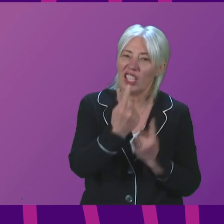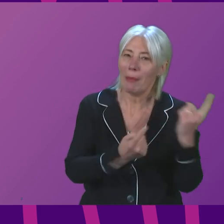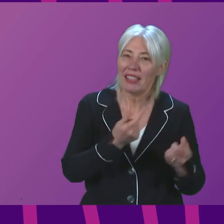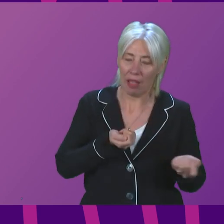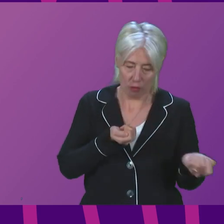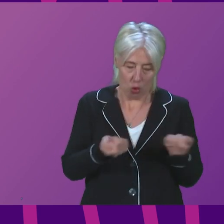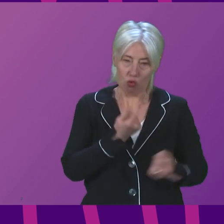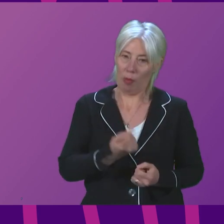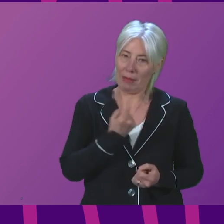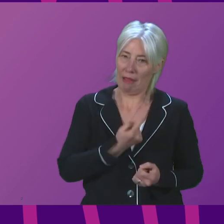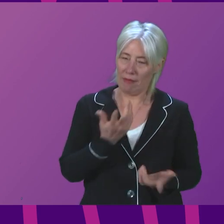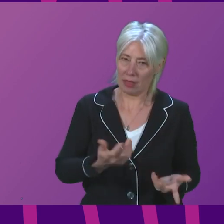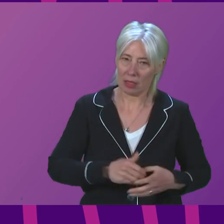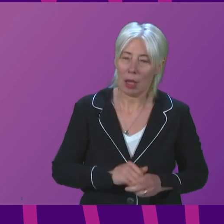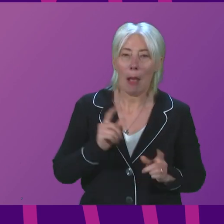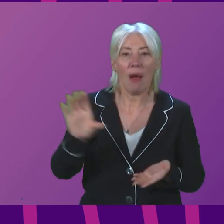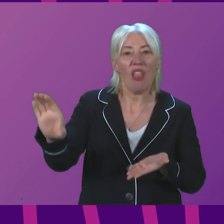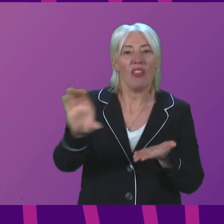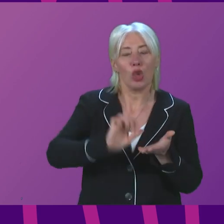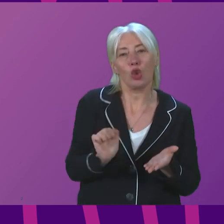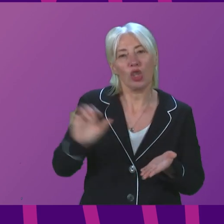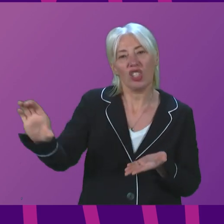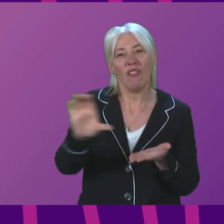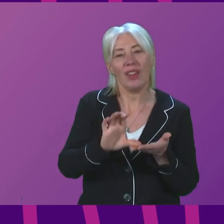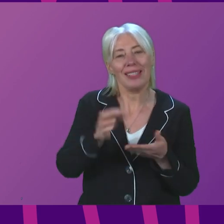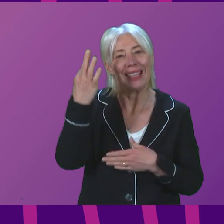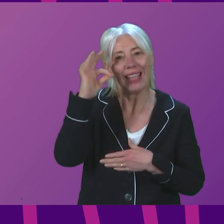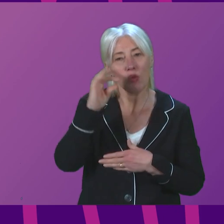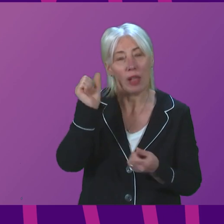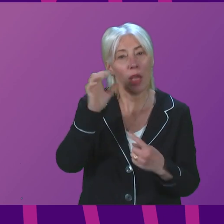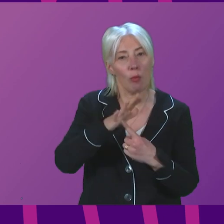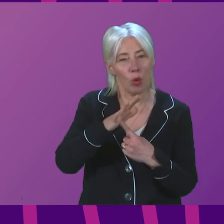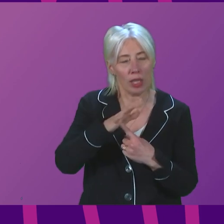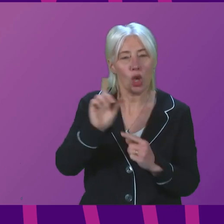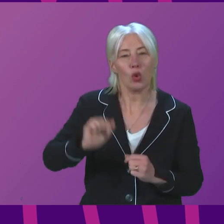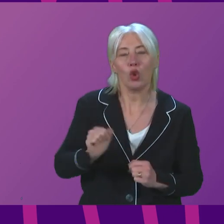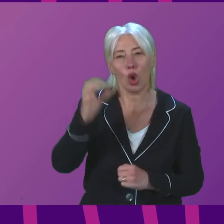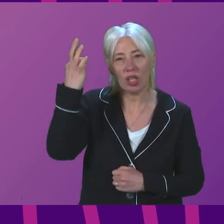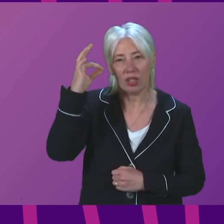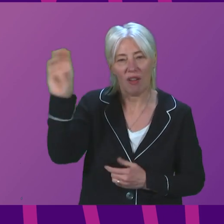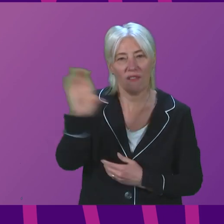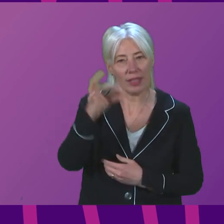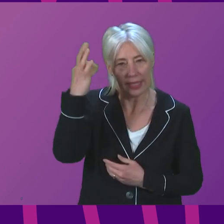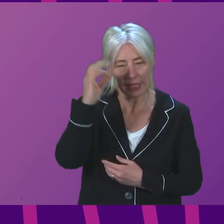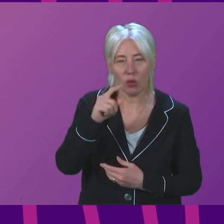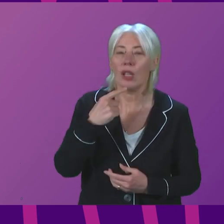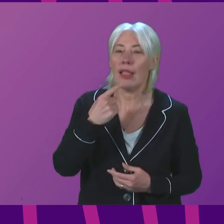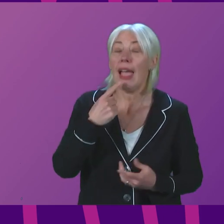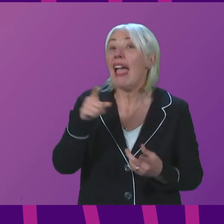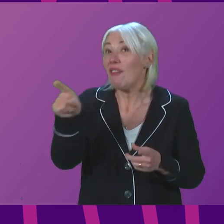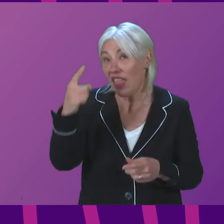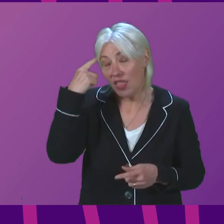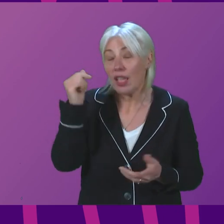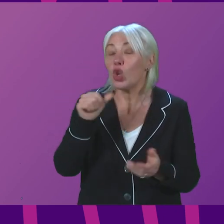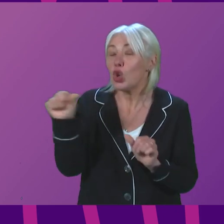-governing institutions, but the Scottish Funding Council has an important role. If the Scottish Funding Council considers it appropriate for there to be further